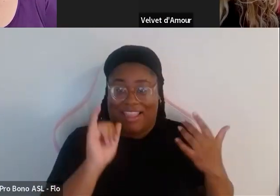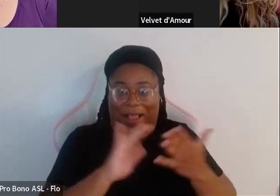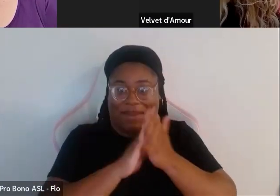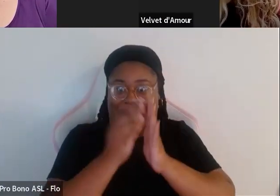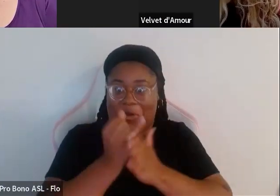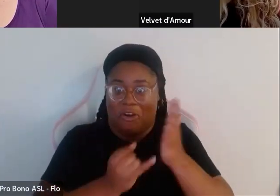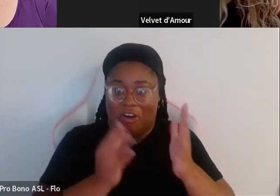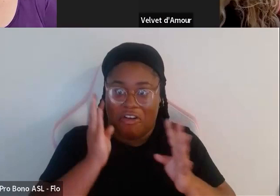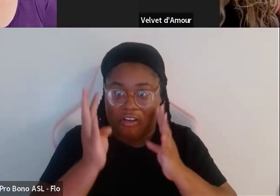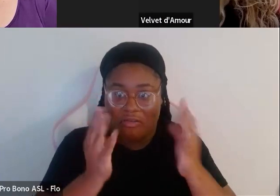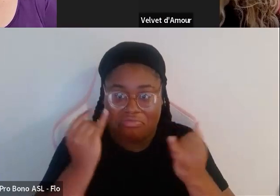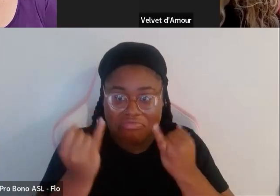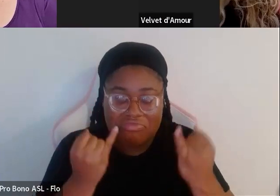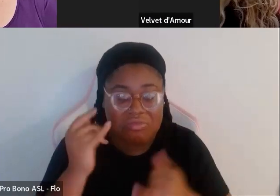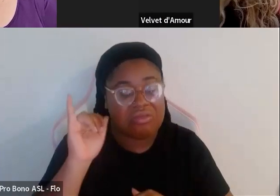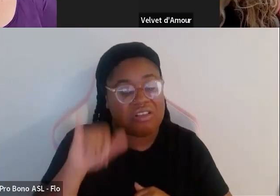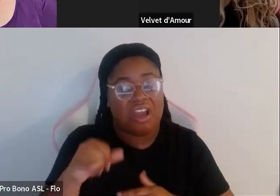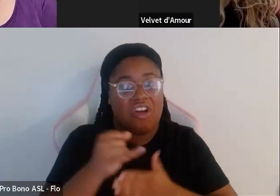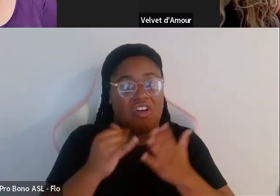and i think as an artist